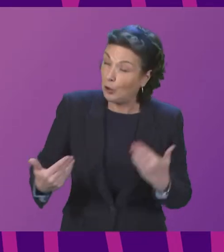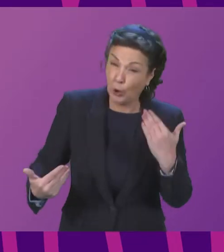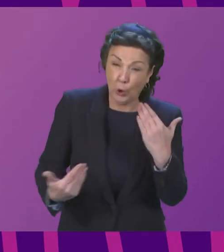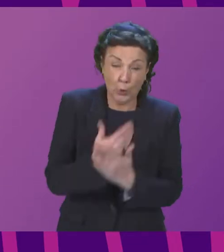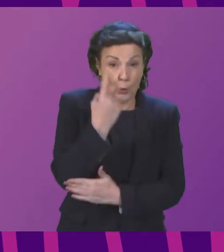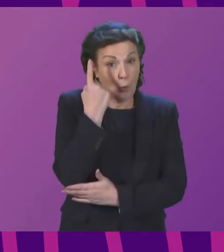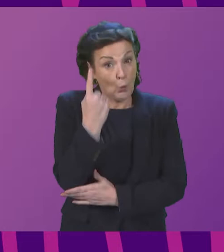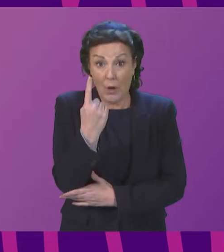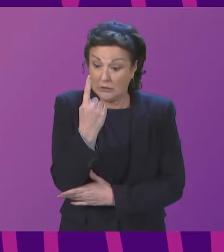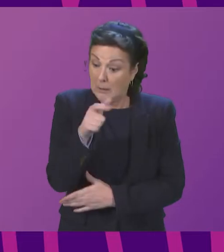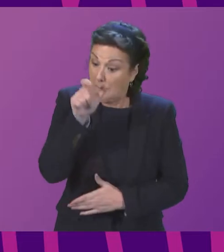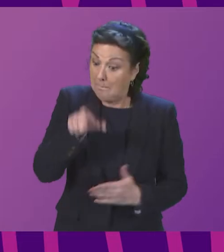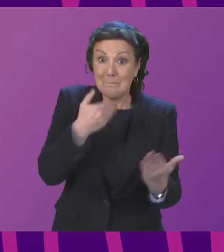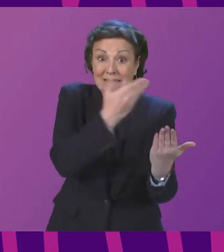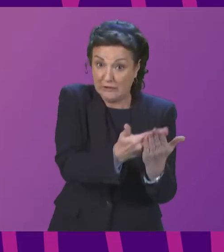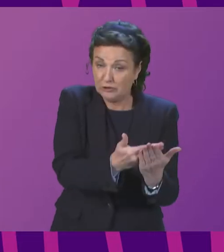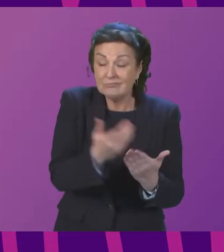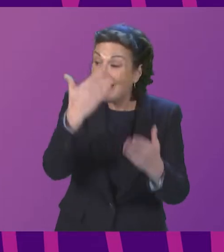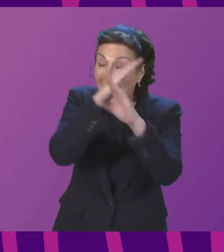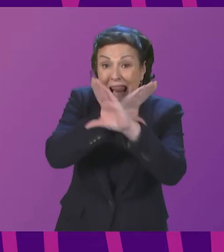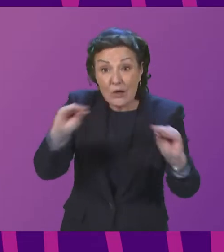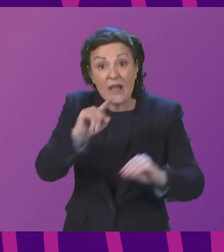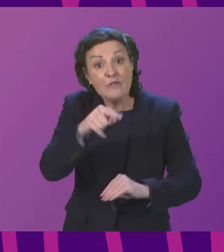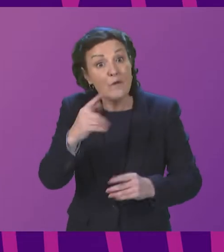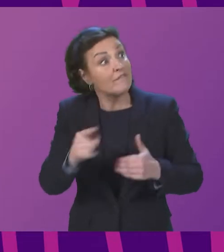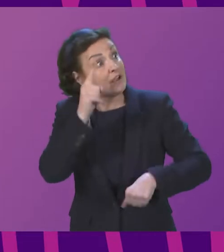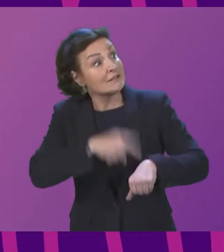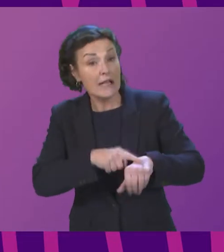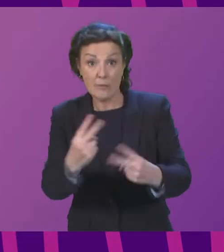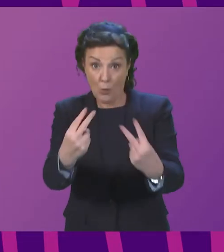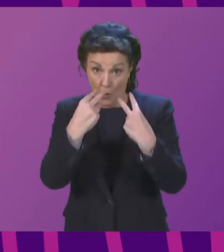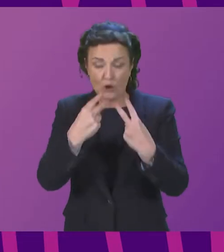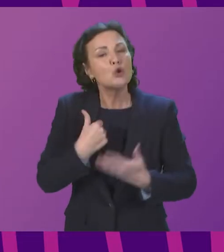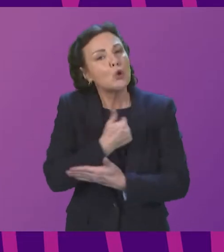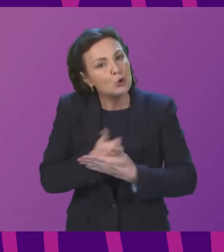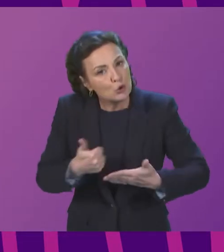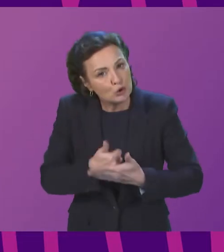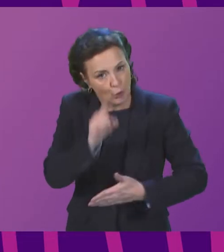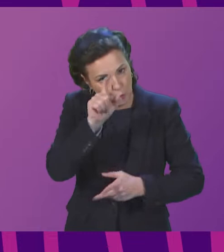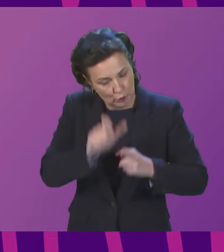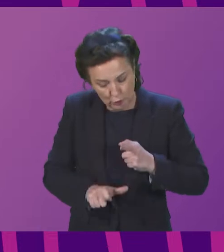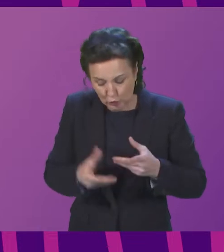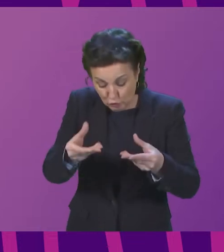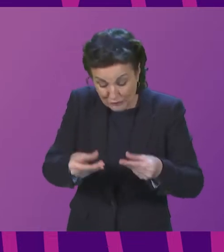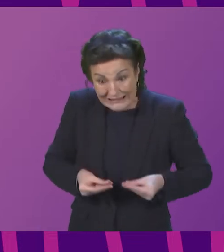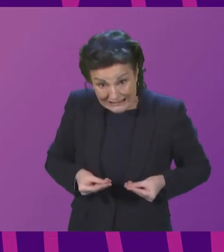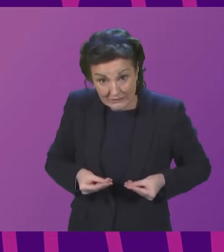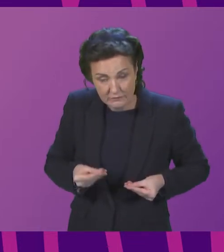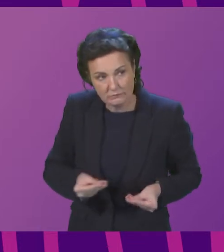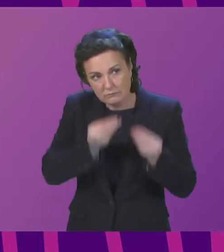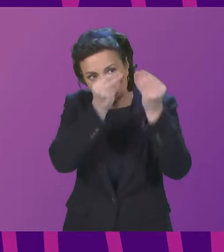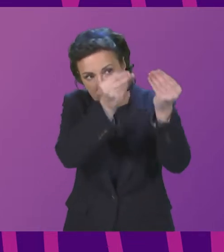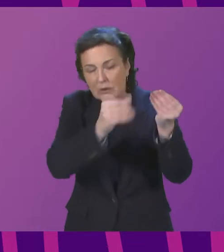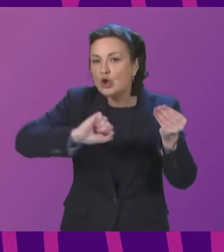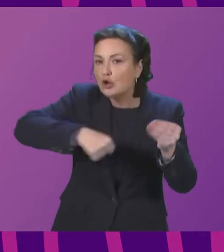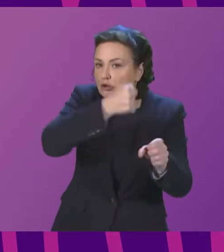for the first time, we, in advance of consideration, do send the petition to the Scottish Government to seek their views so that our discussion is just